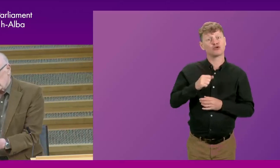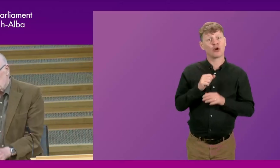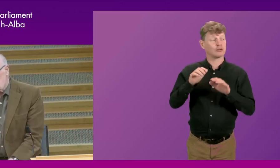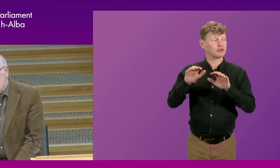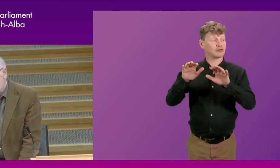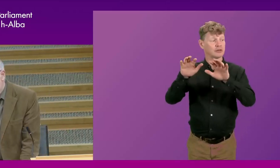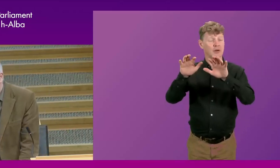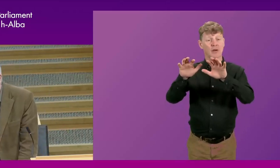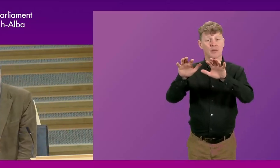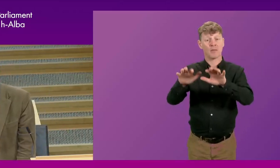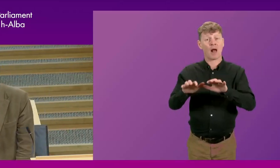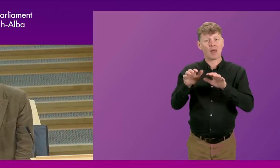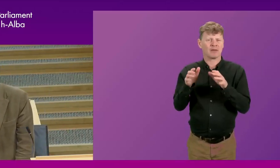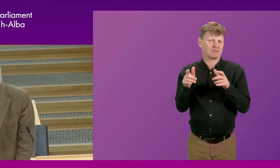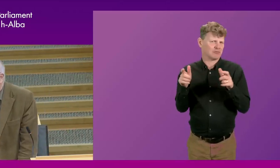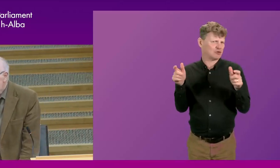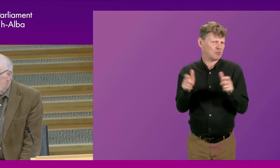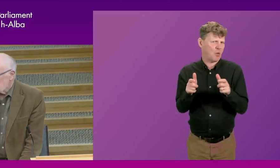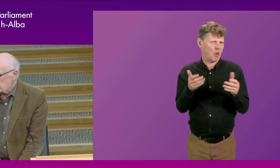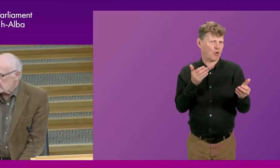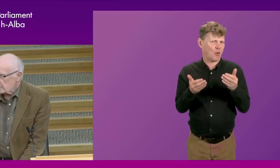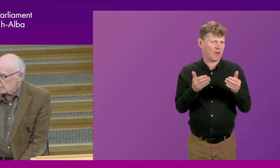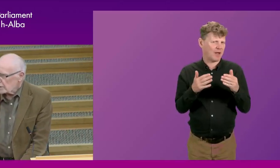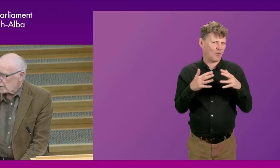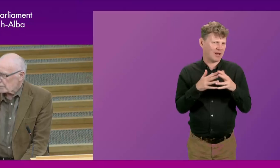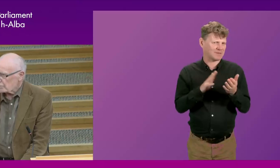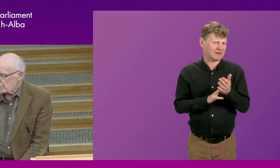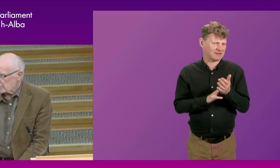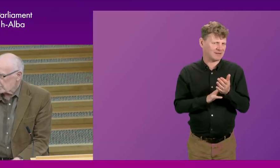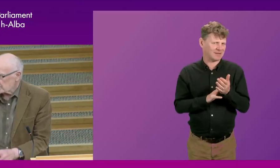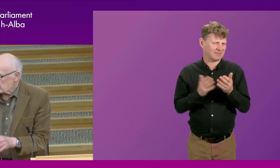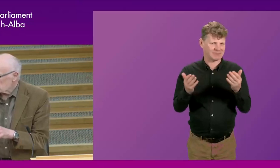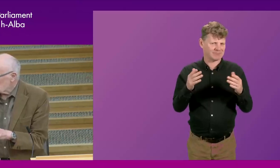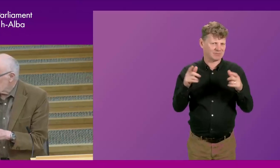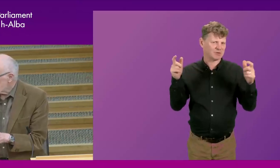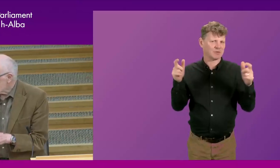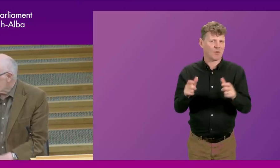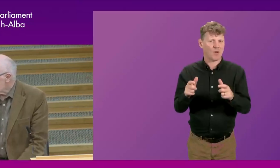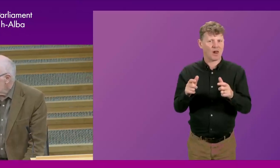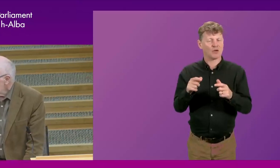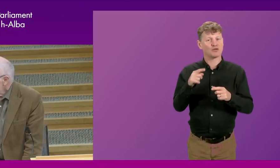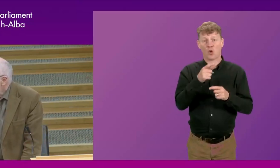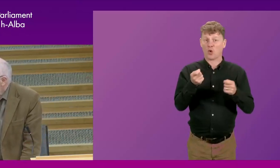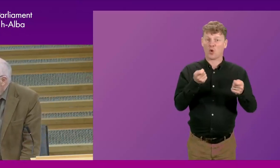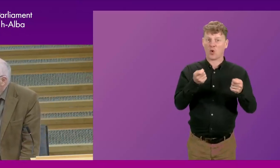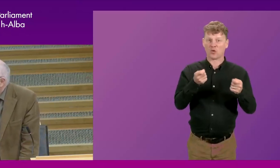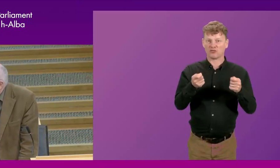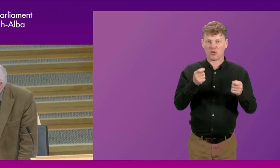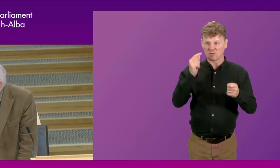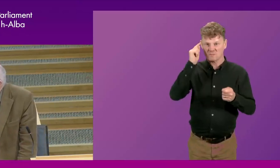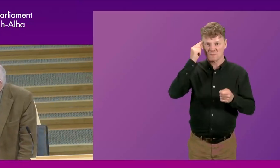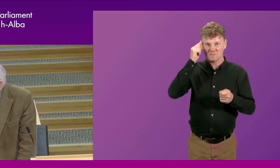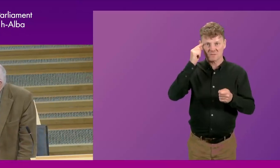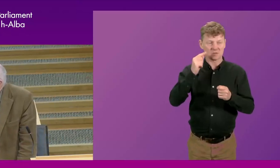parliament than Westminster, then the control freakery is